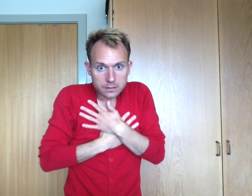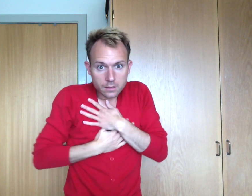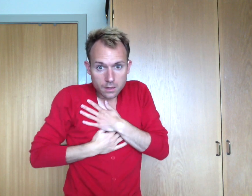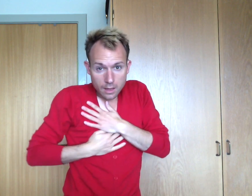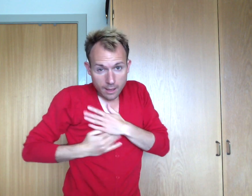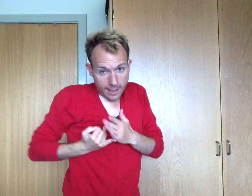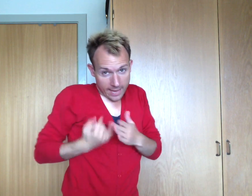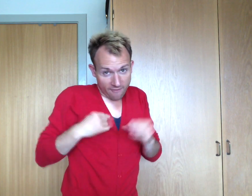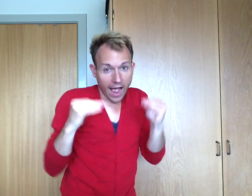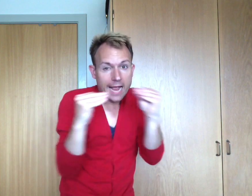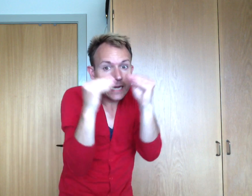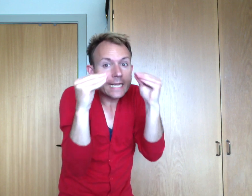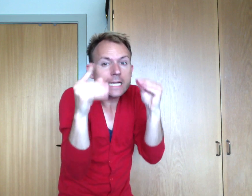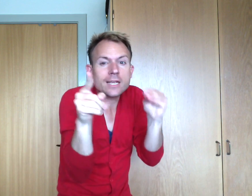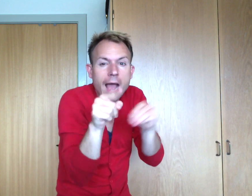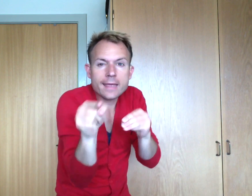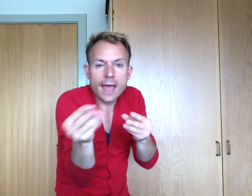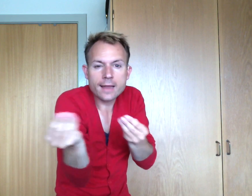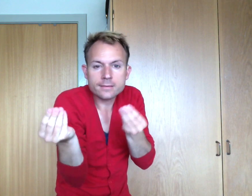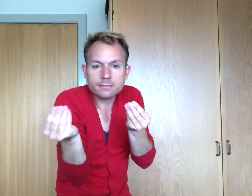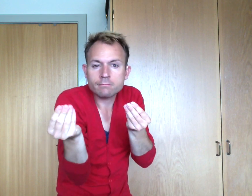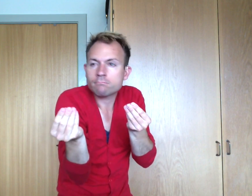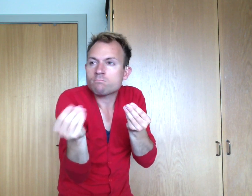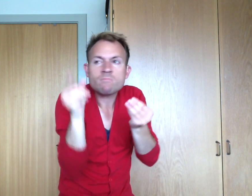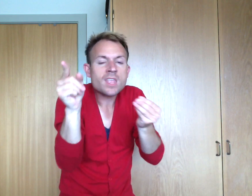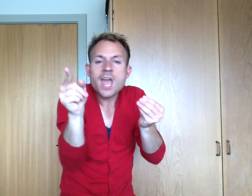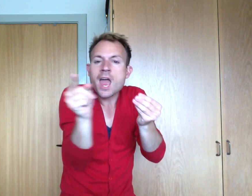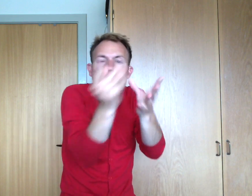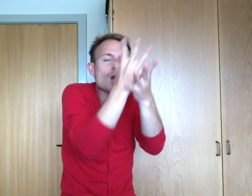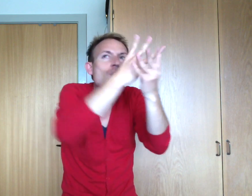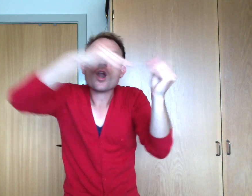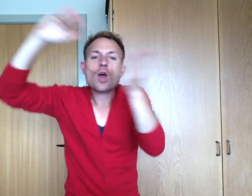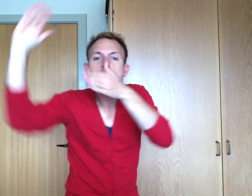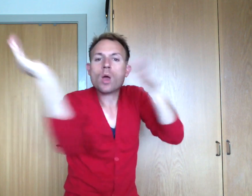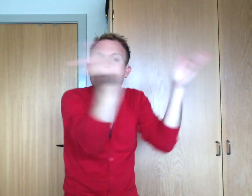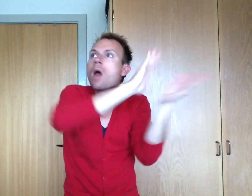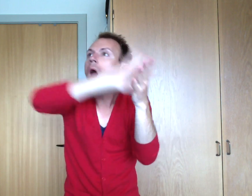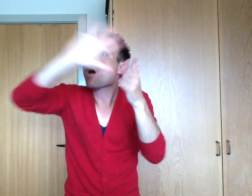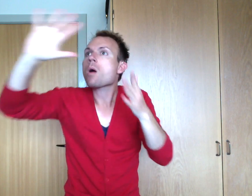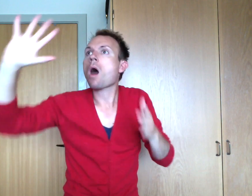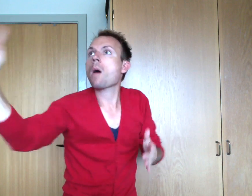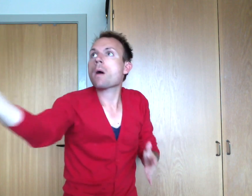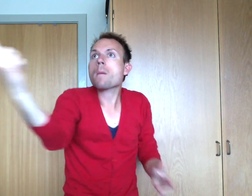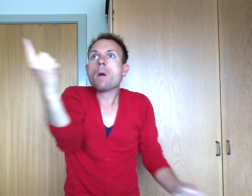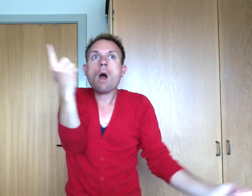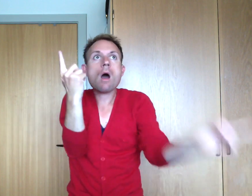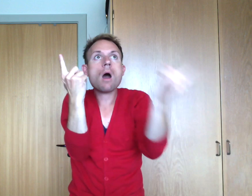And if I kiss you like that It was gone with the wind But it's all